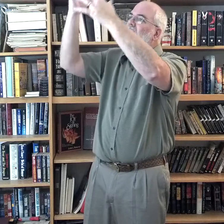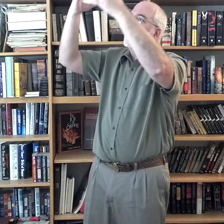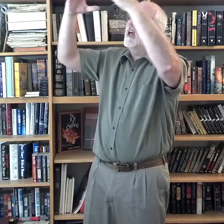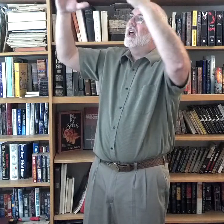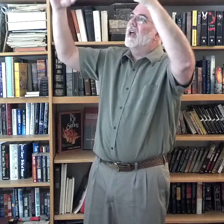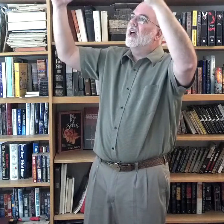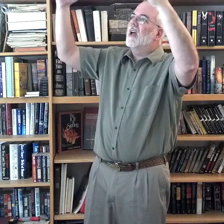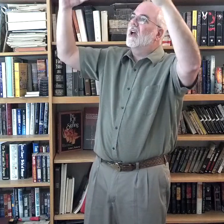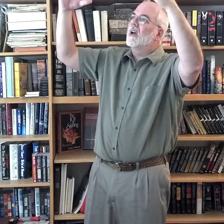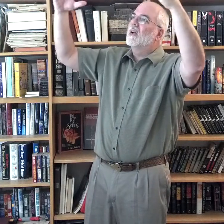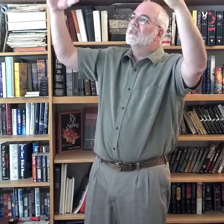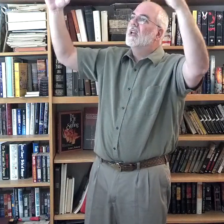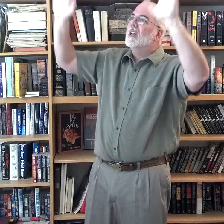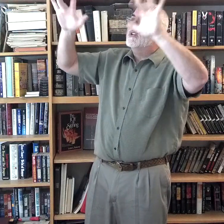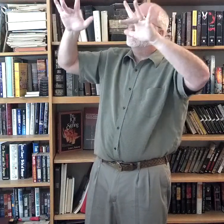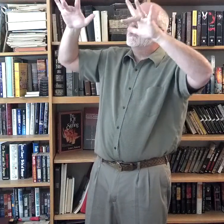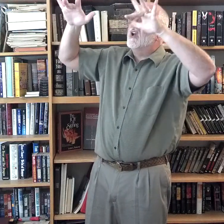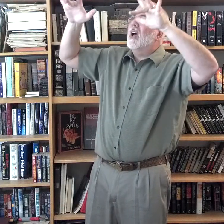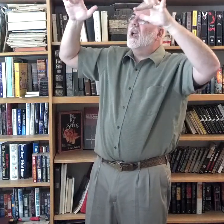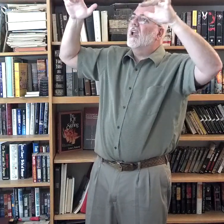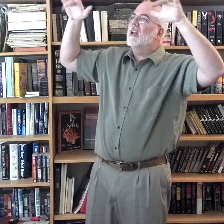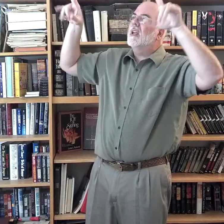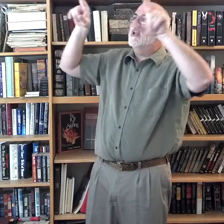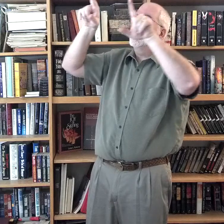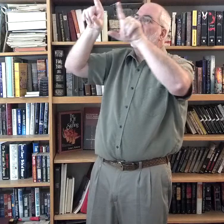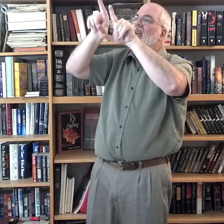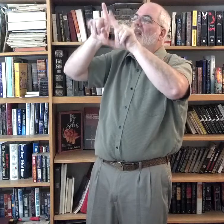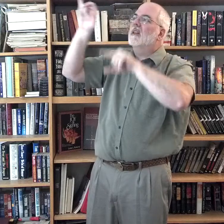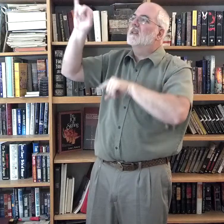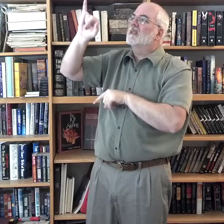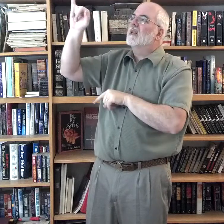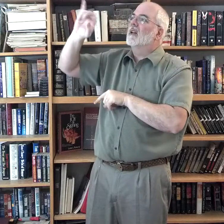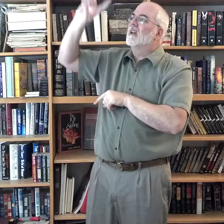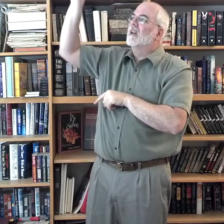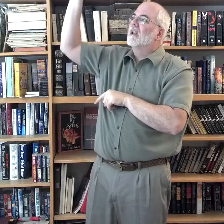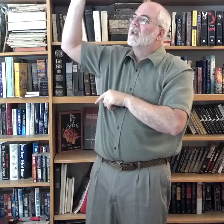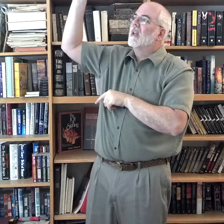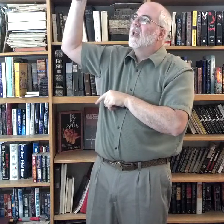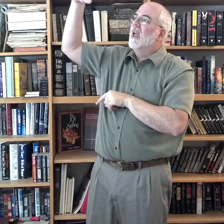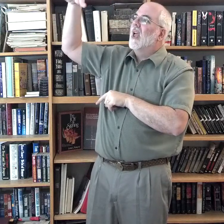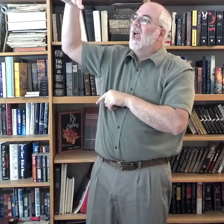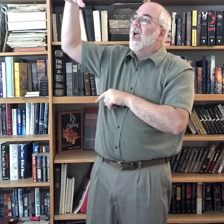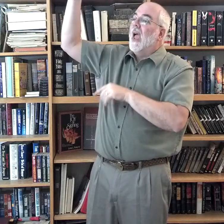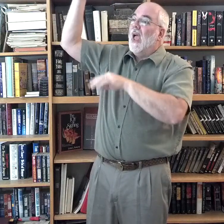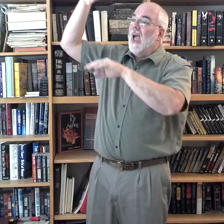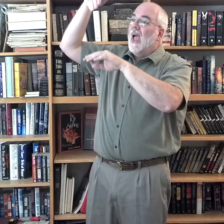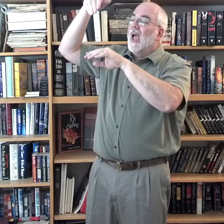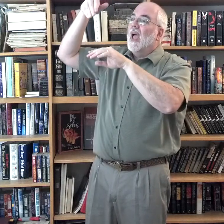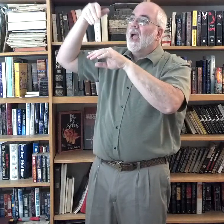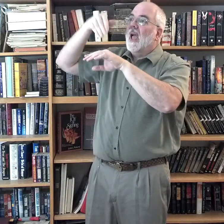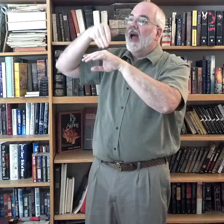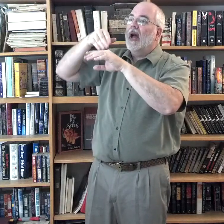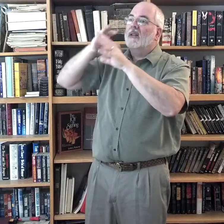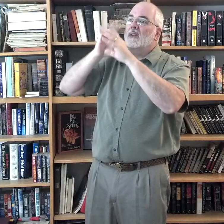clouds, shining like the sun, at the